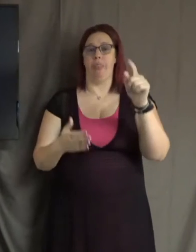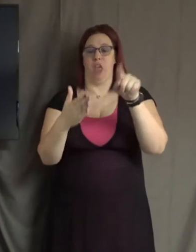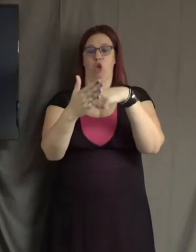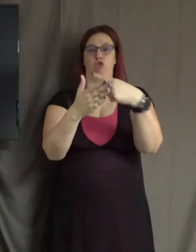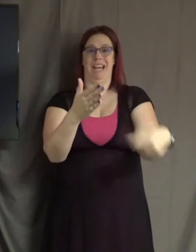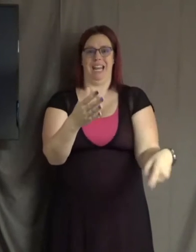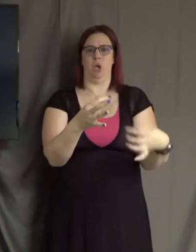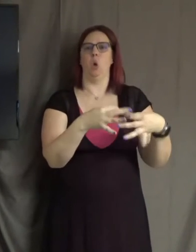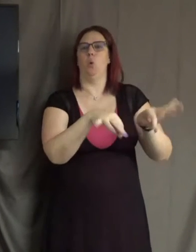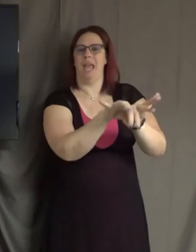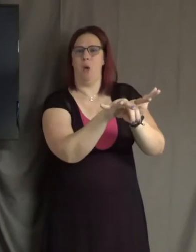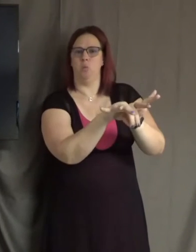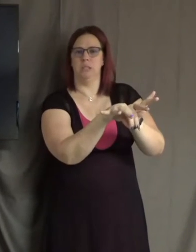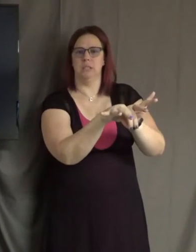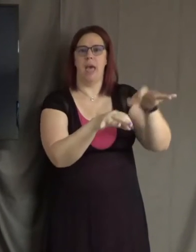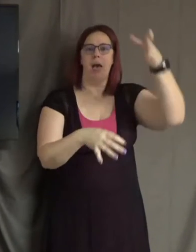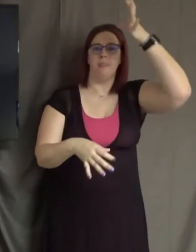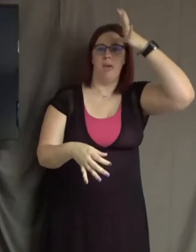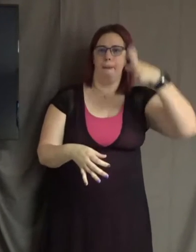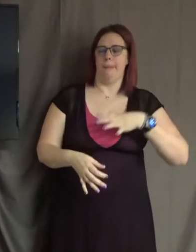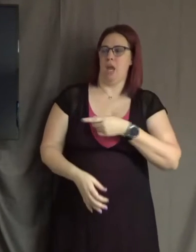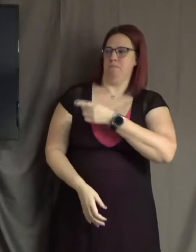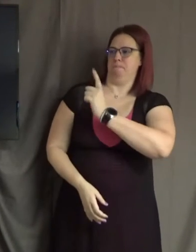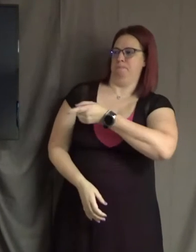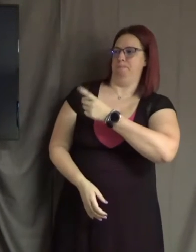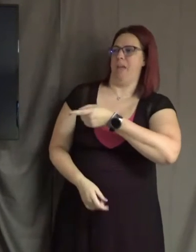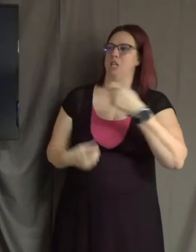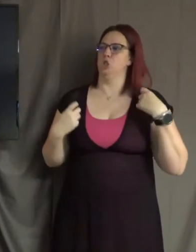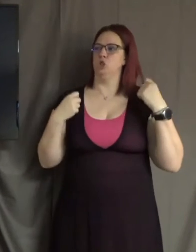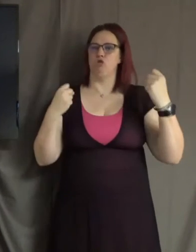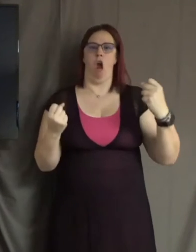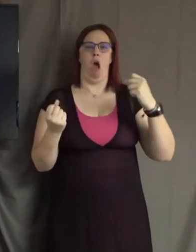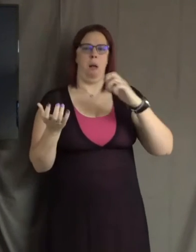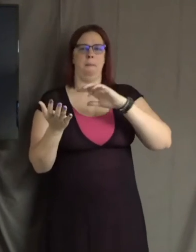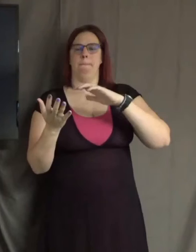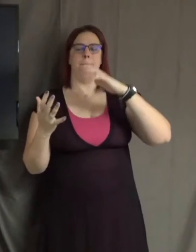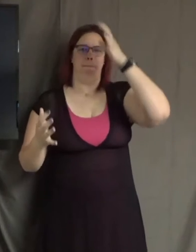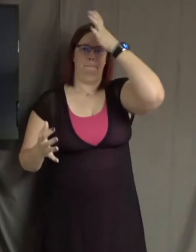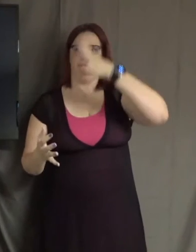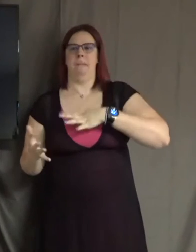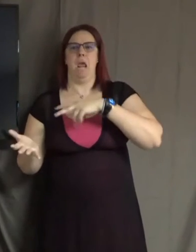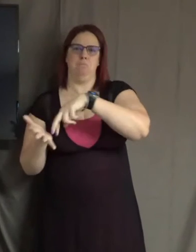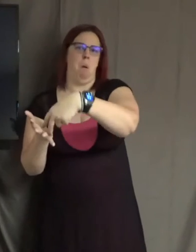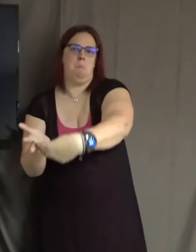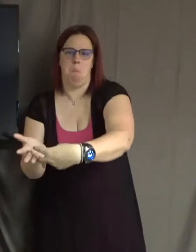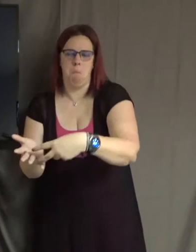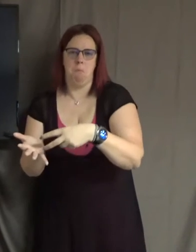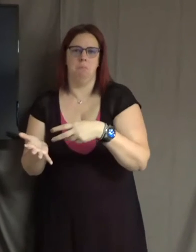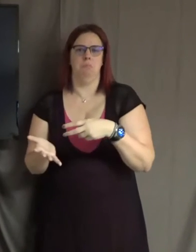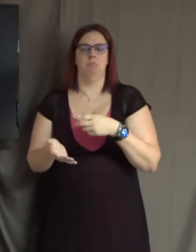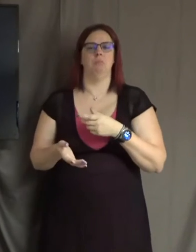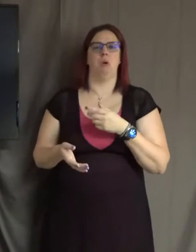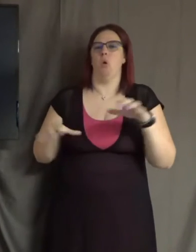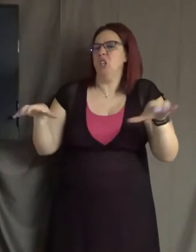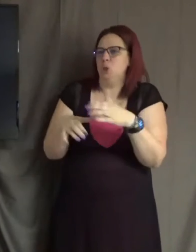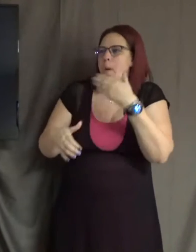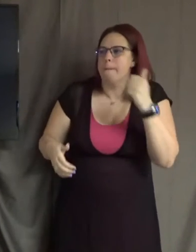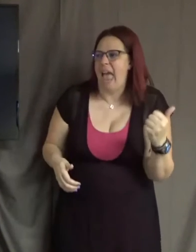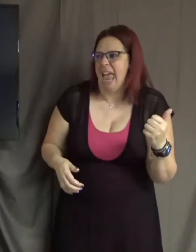who points out how the strong man stumbles or where the doer of deeds could have done them better. The credit belongs to the man who's